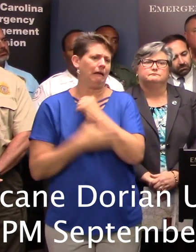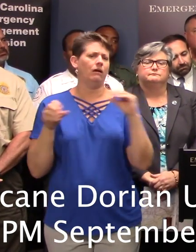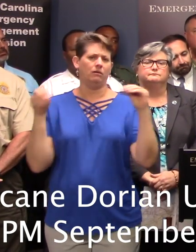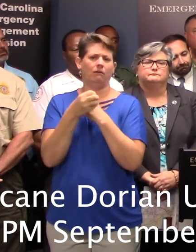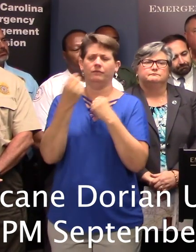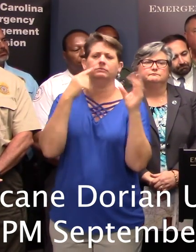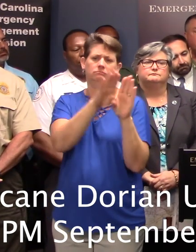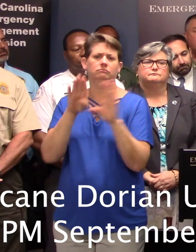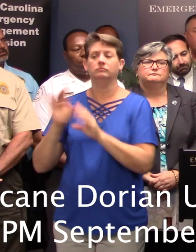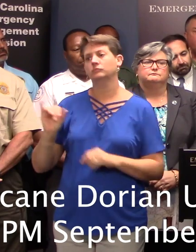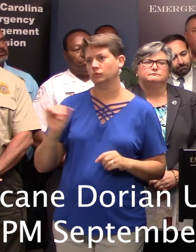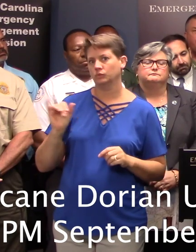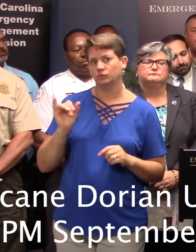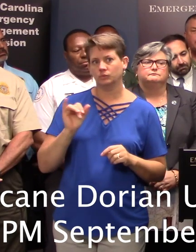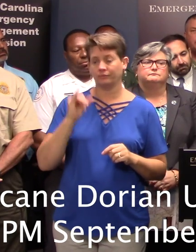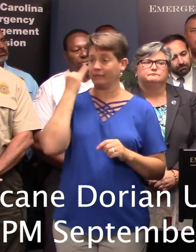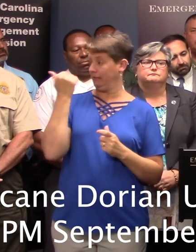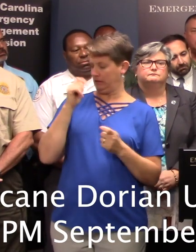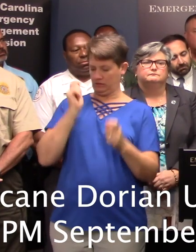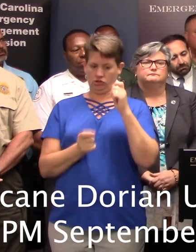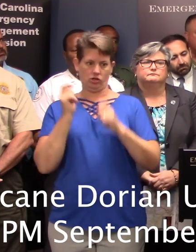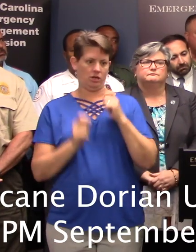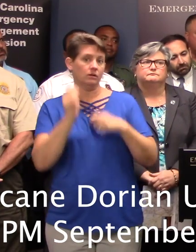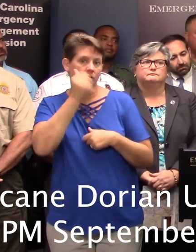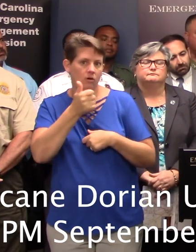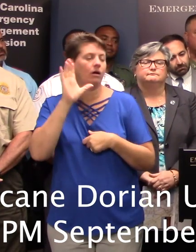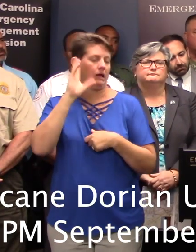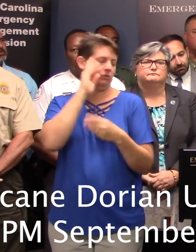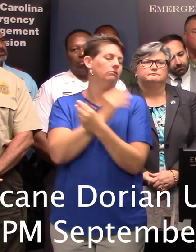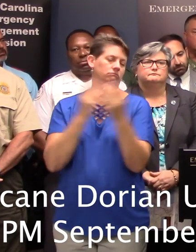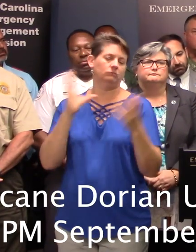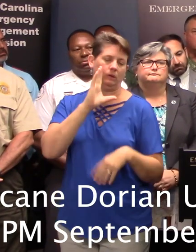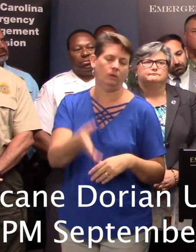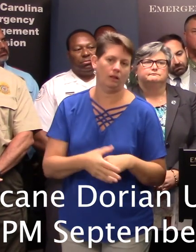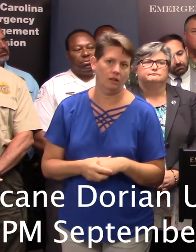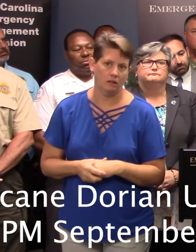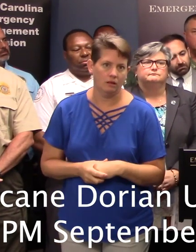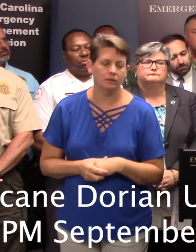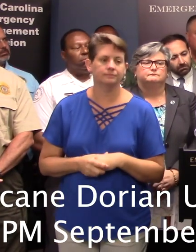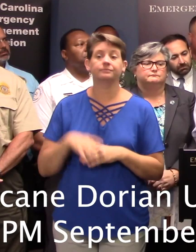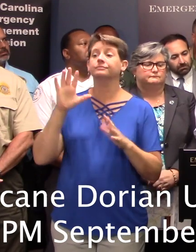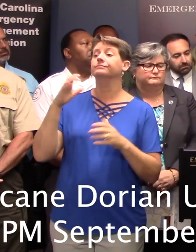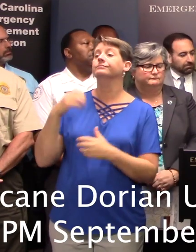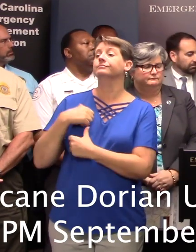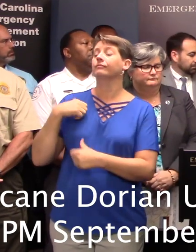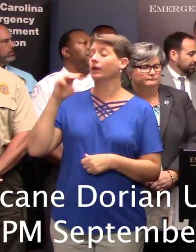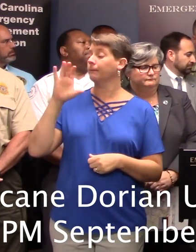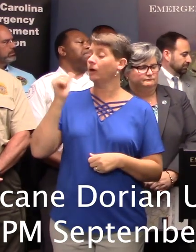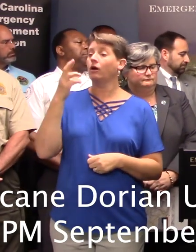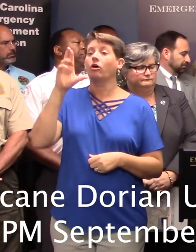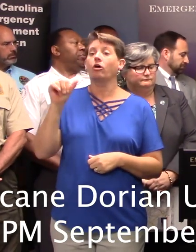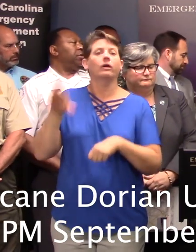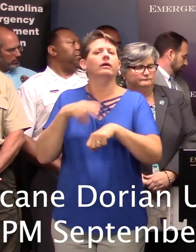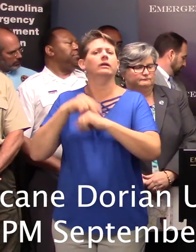closing as well. And if we make any changes in that tomorrow, we'll be sure to let you know. Now, General McCarty, National Guard.